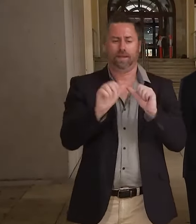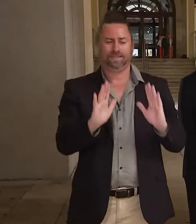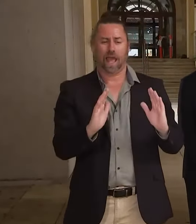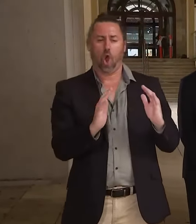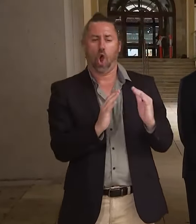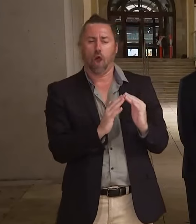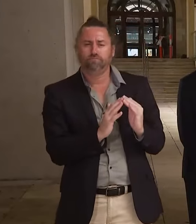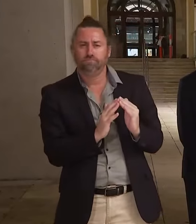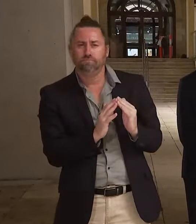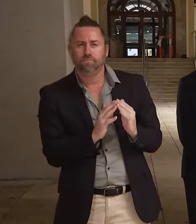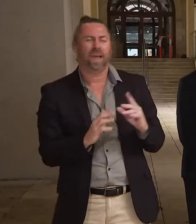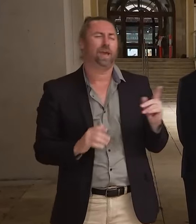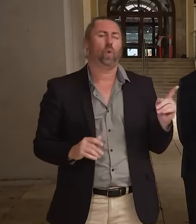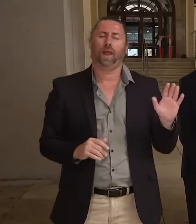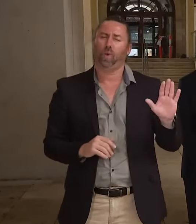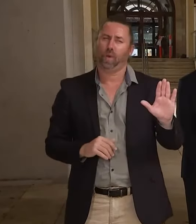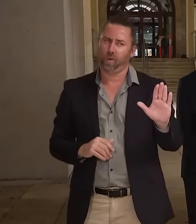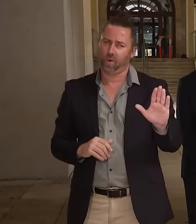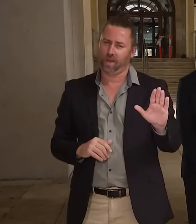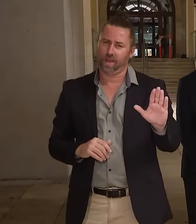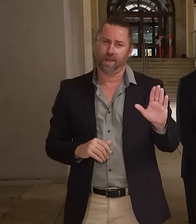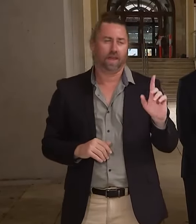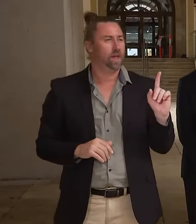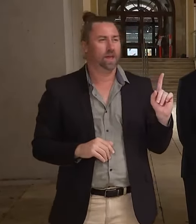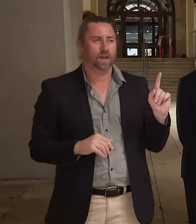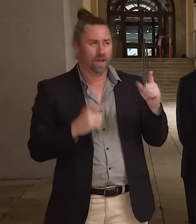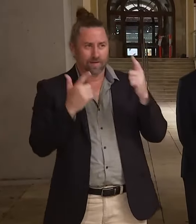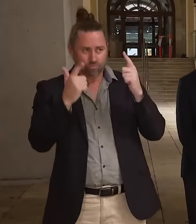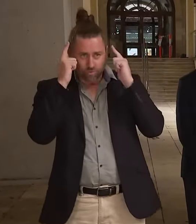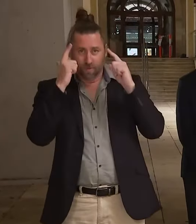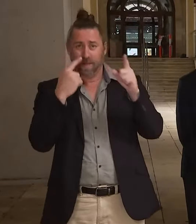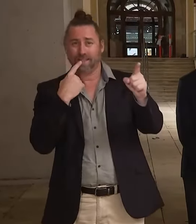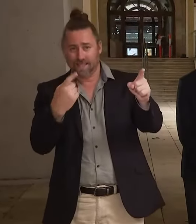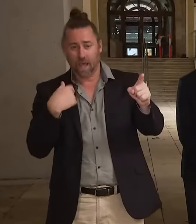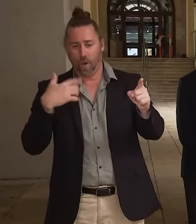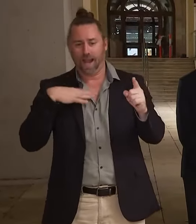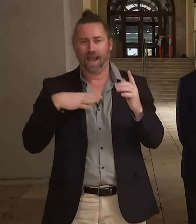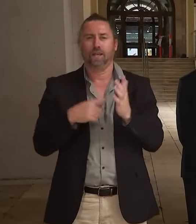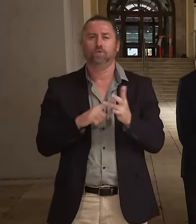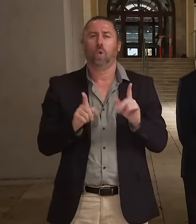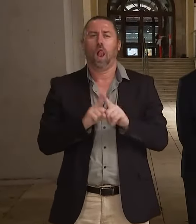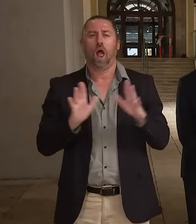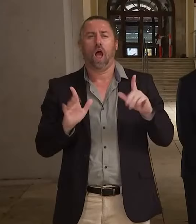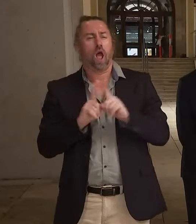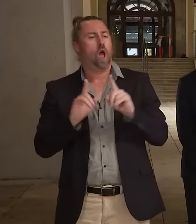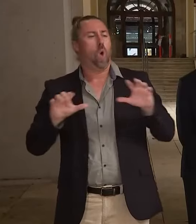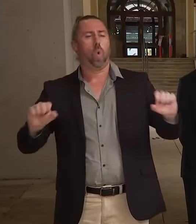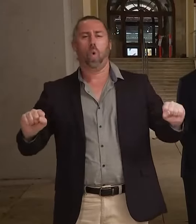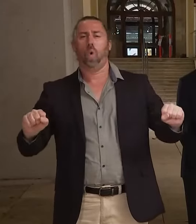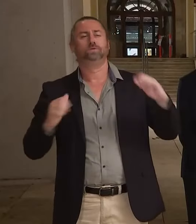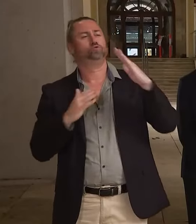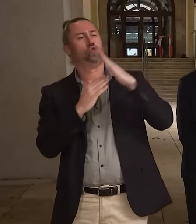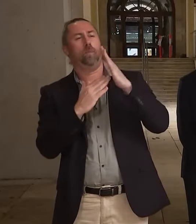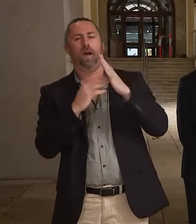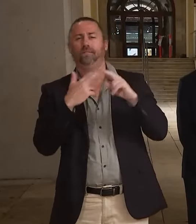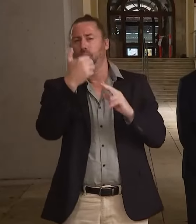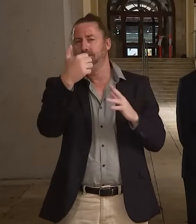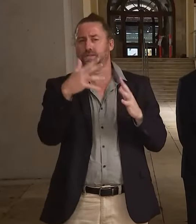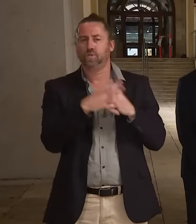Dr. But that's not correct. What the Premier said... Mr. Premier did say that we need to chill out for six weeks. No. What the Premier said